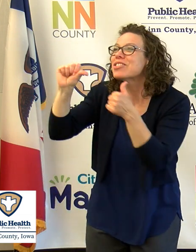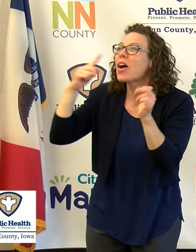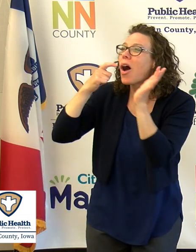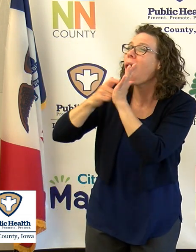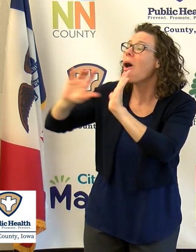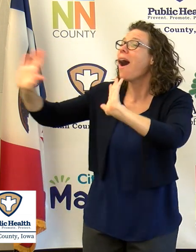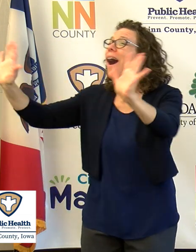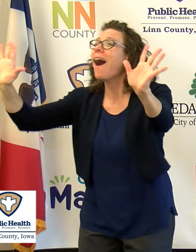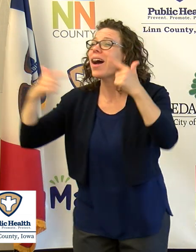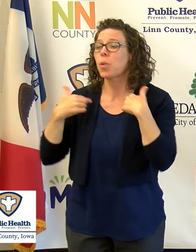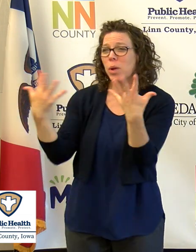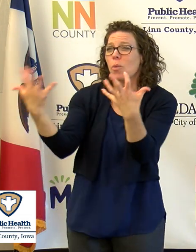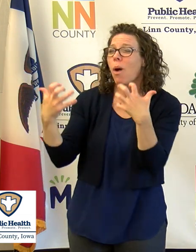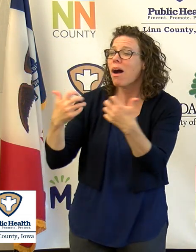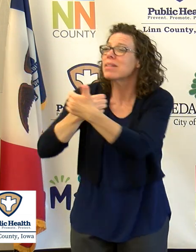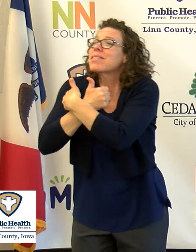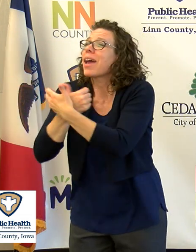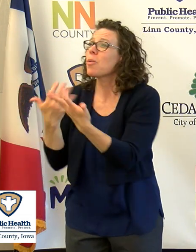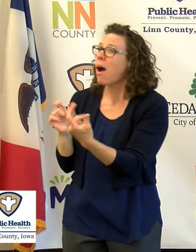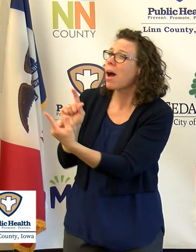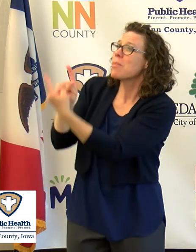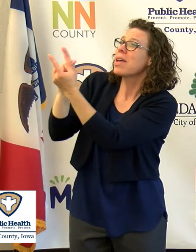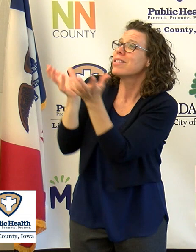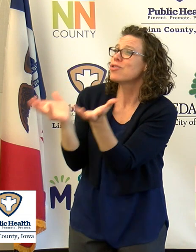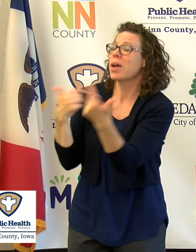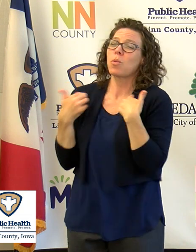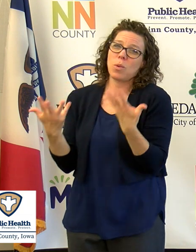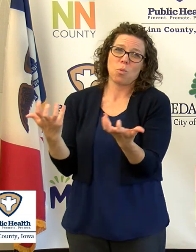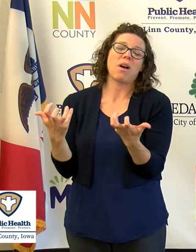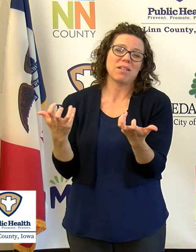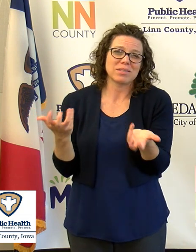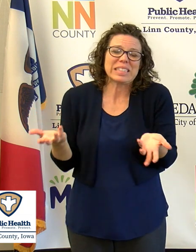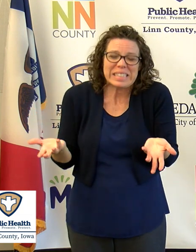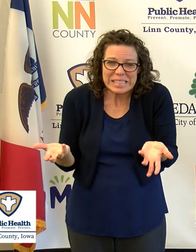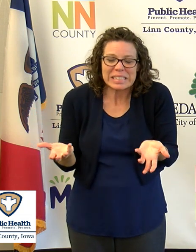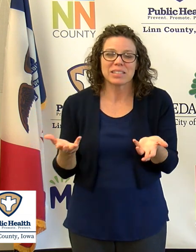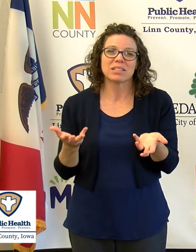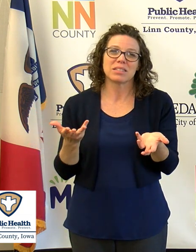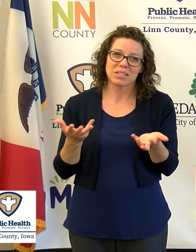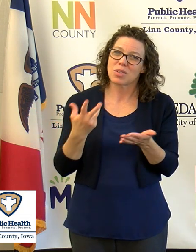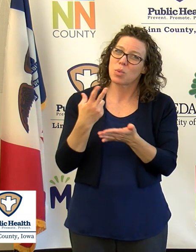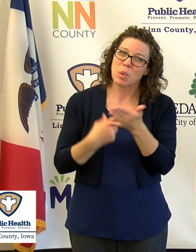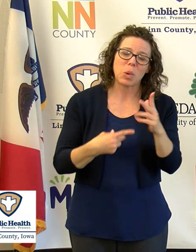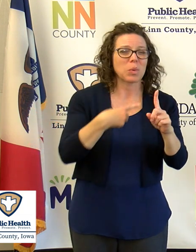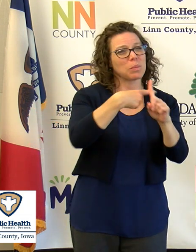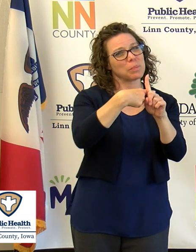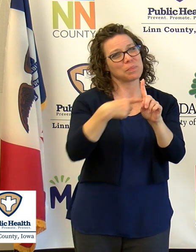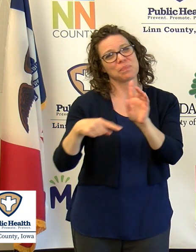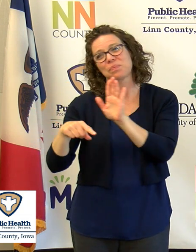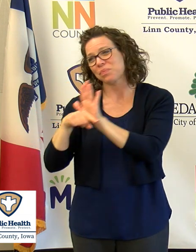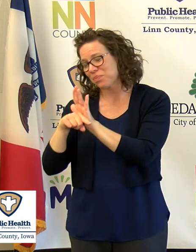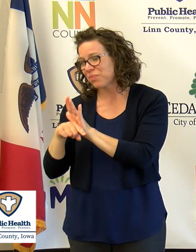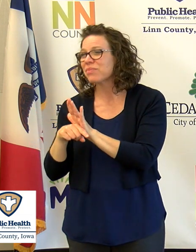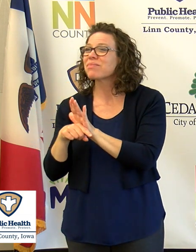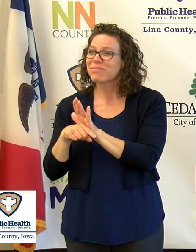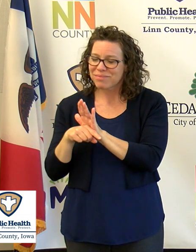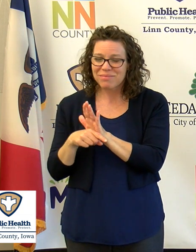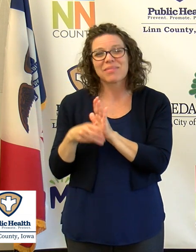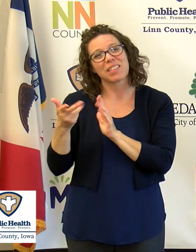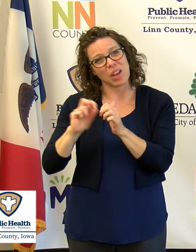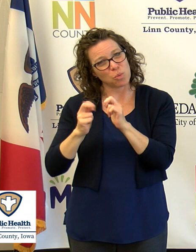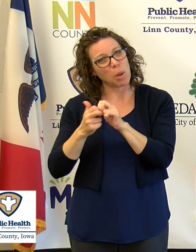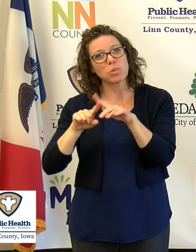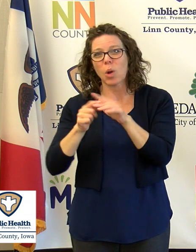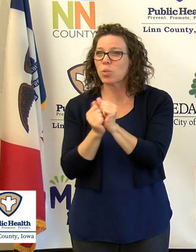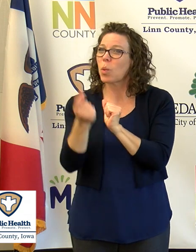see each other and we want to be together. So there are issues with that. So there are issues with people getting together in the parking lots and it starts